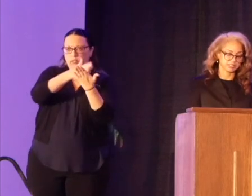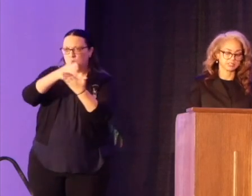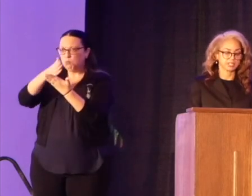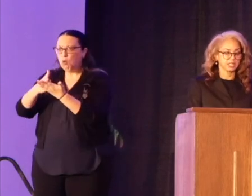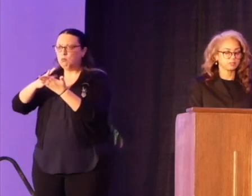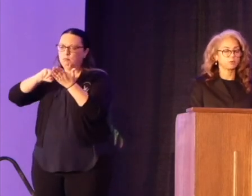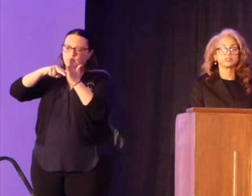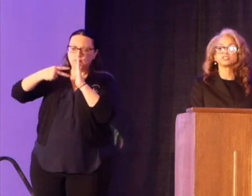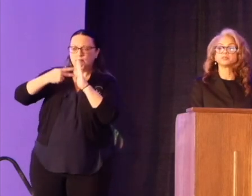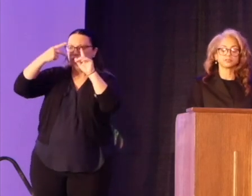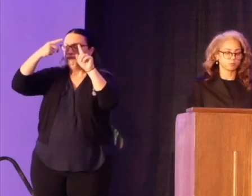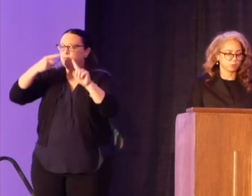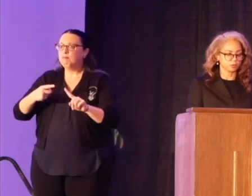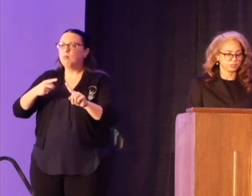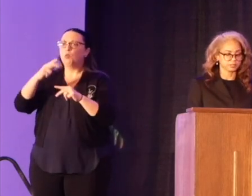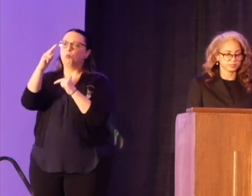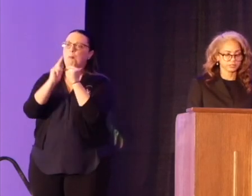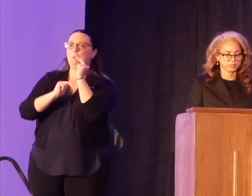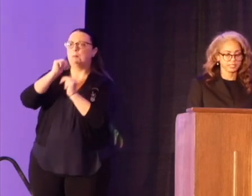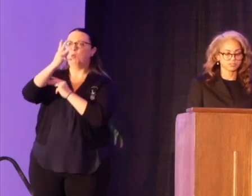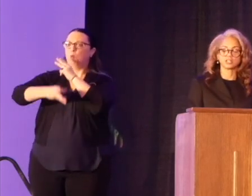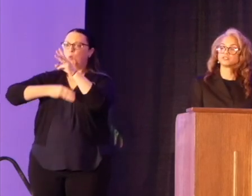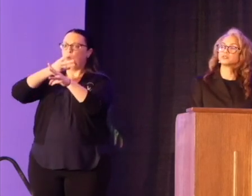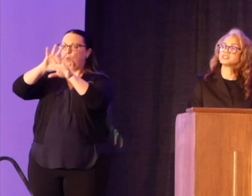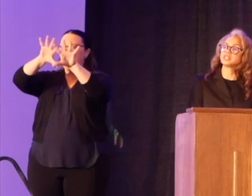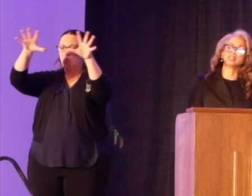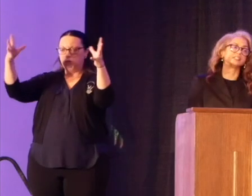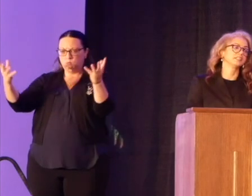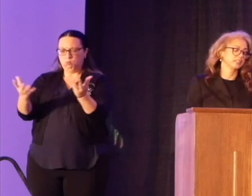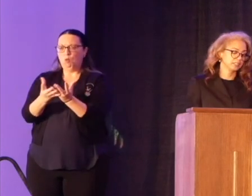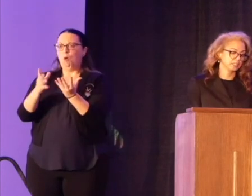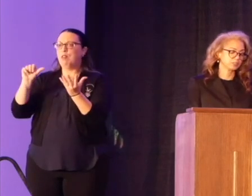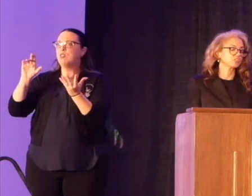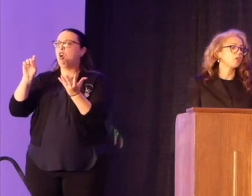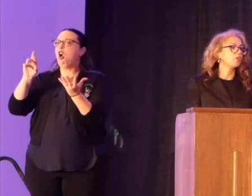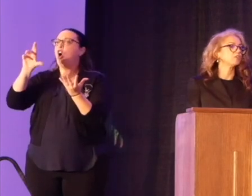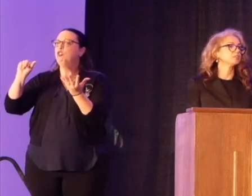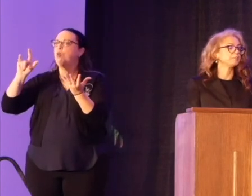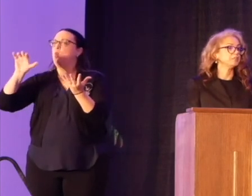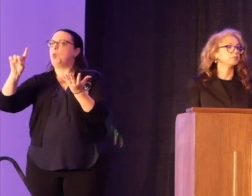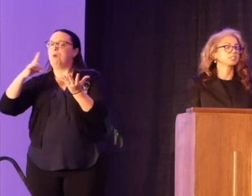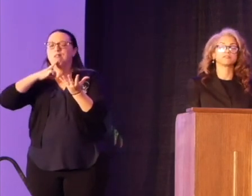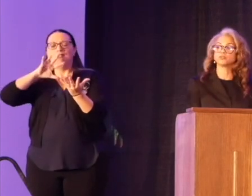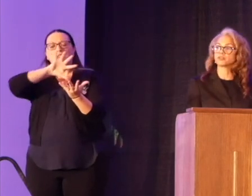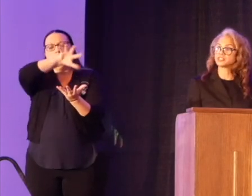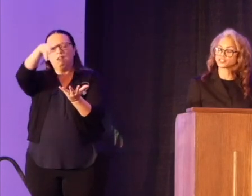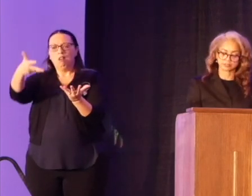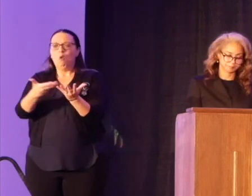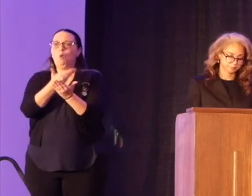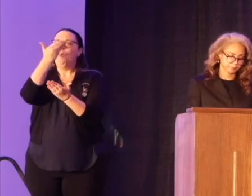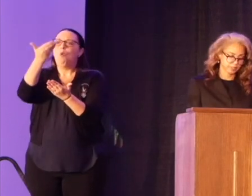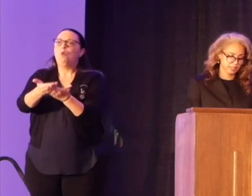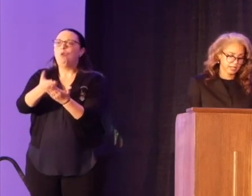purposes in order to build a world, as Audre Lorde stated, in which all people can flourish.